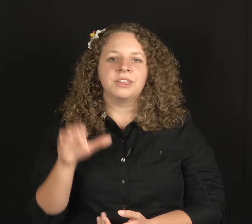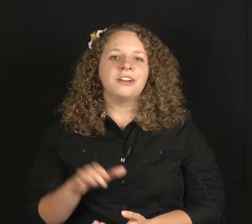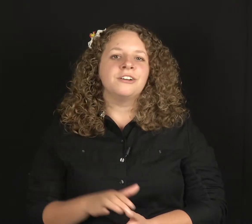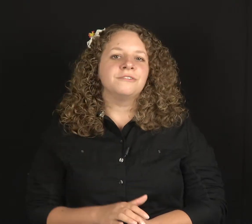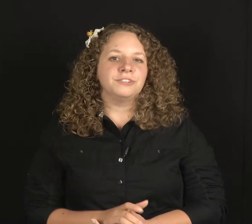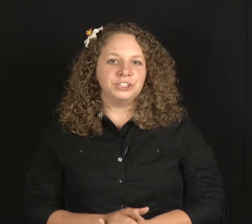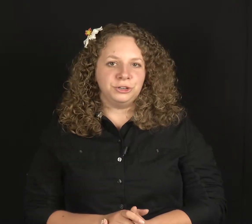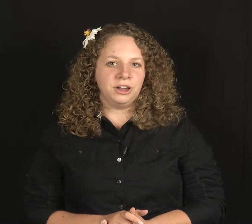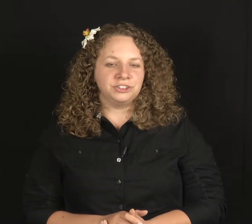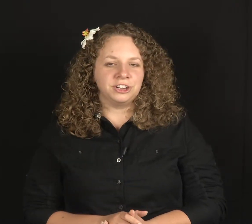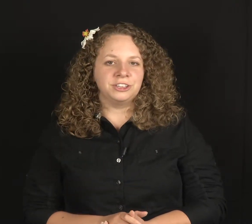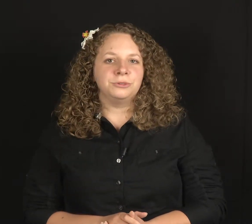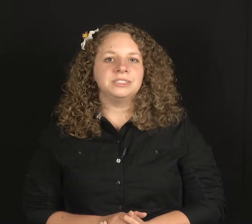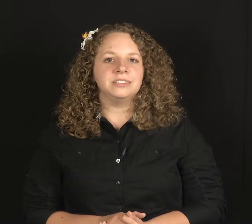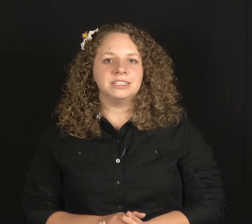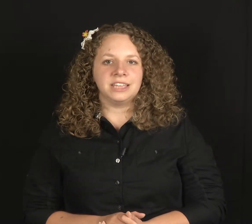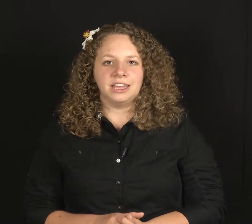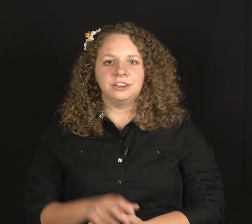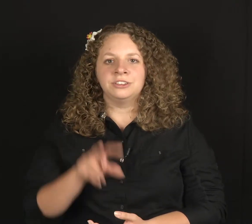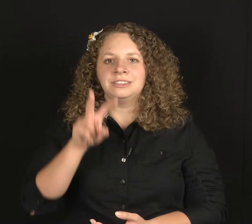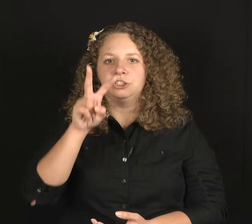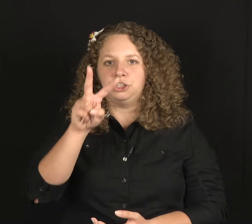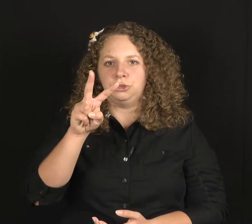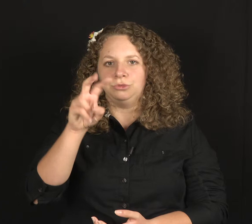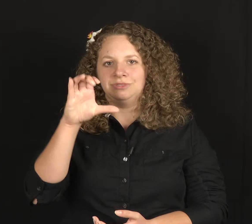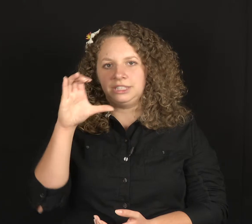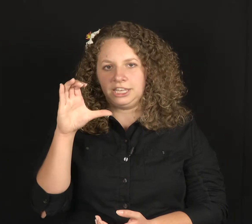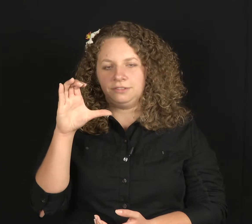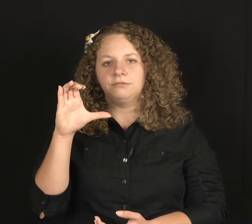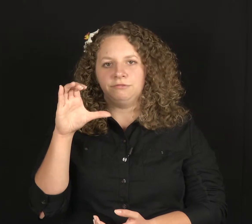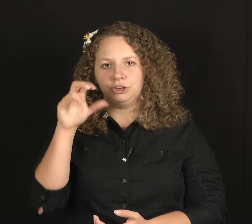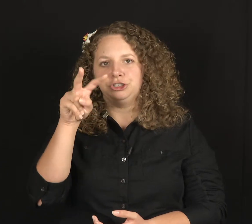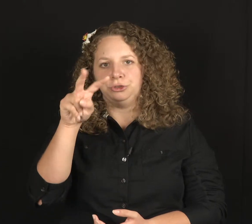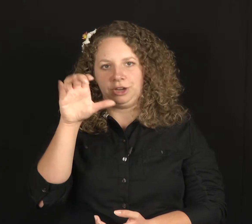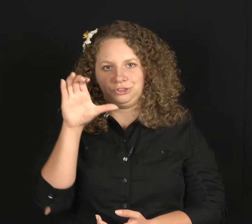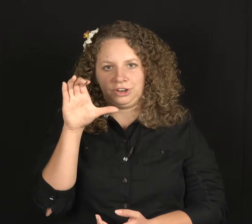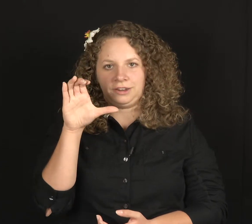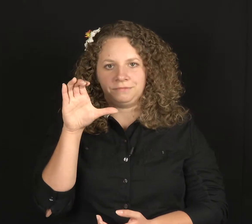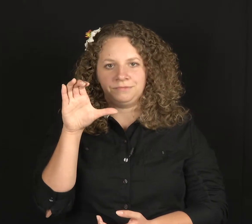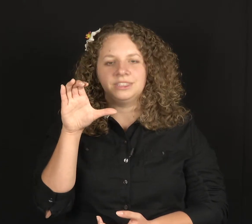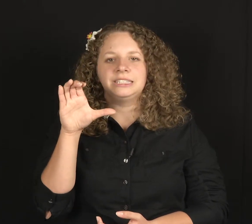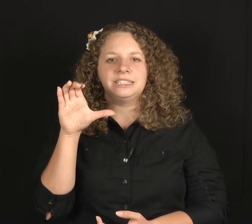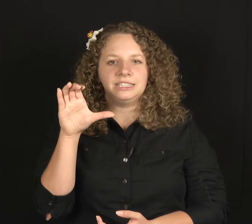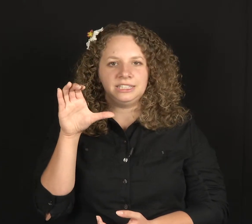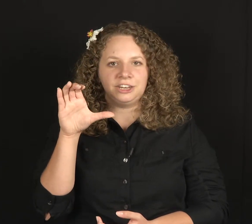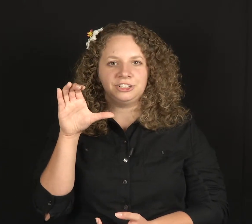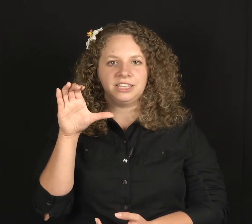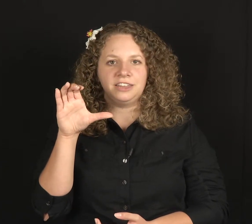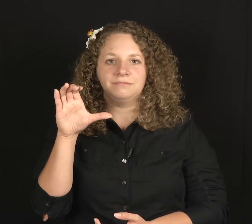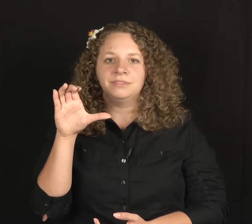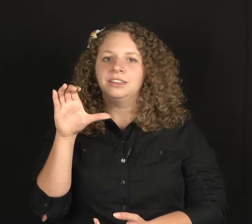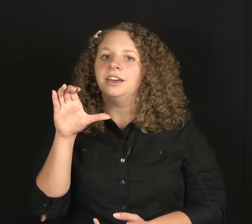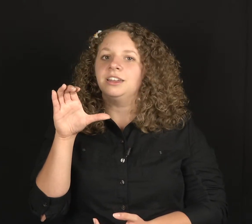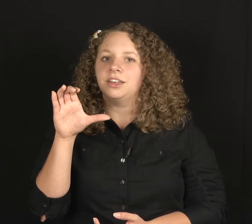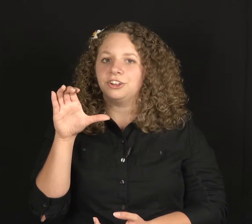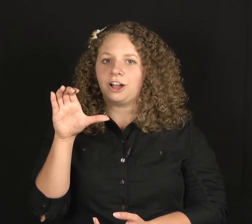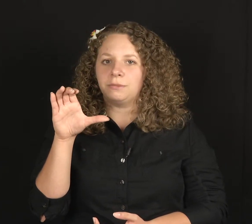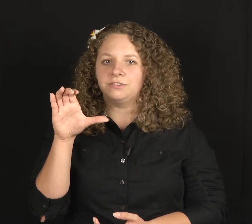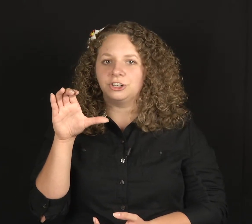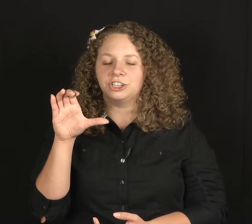For two hundred, you will see the sign two C for two hundred. This is the standard sign. Another common version